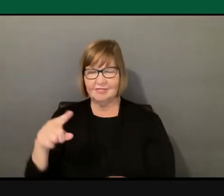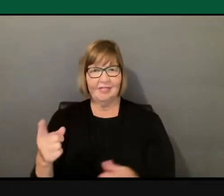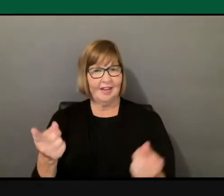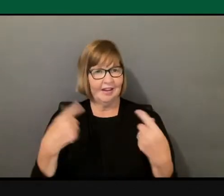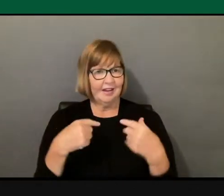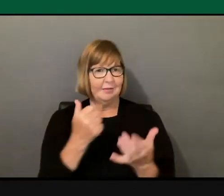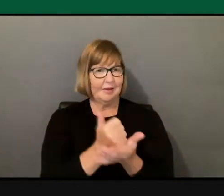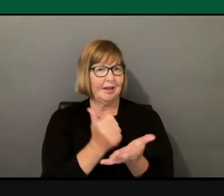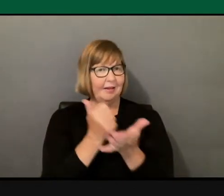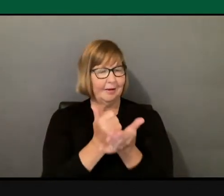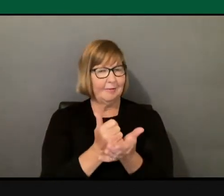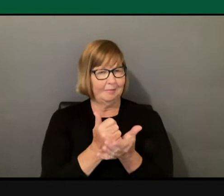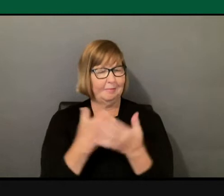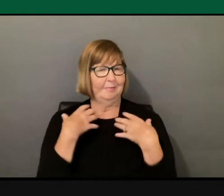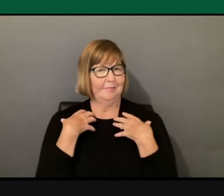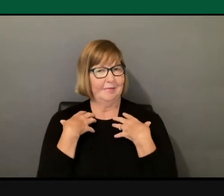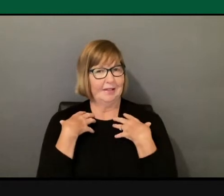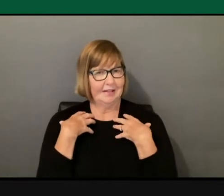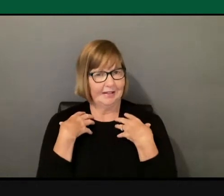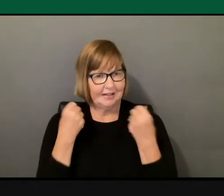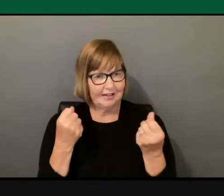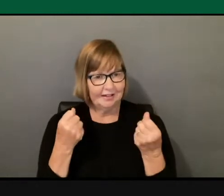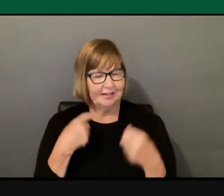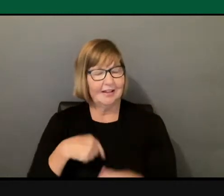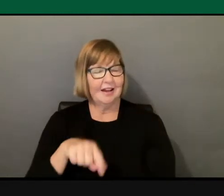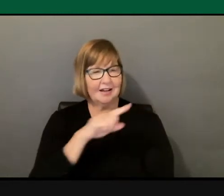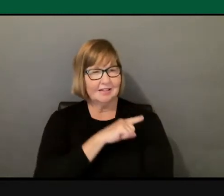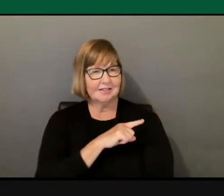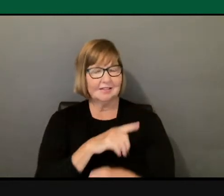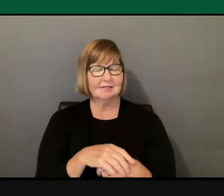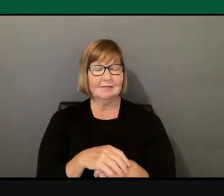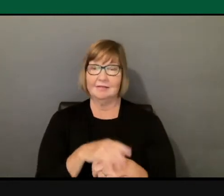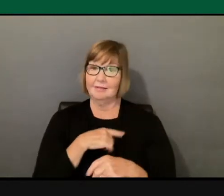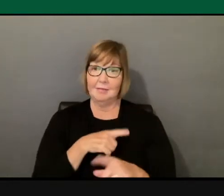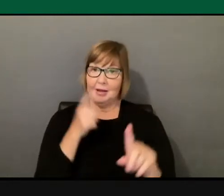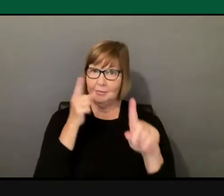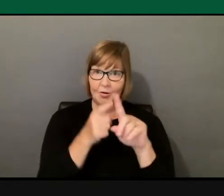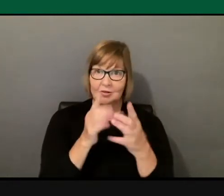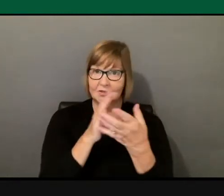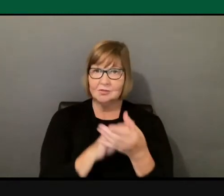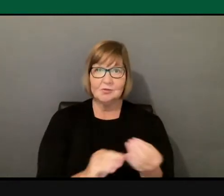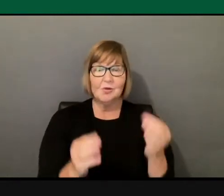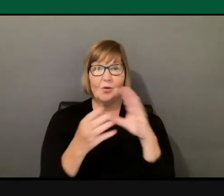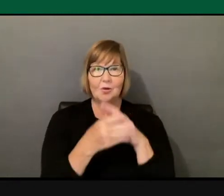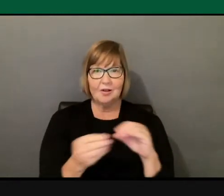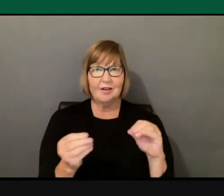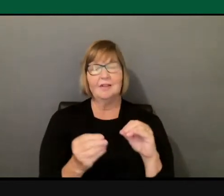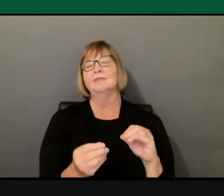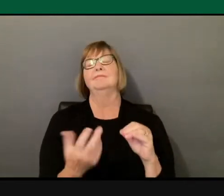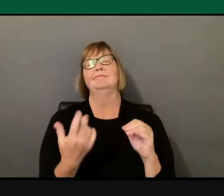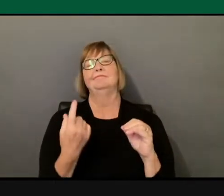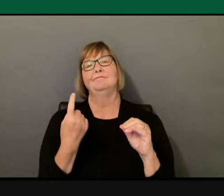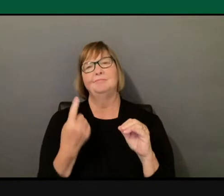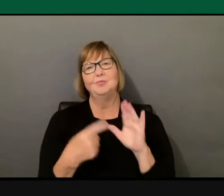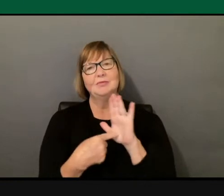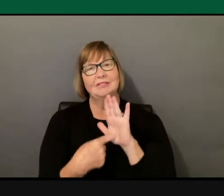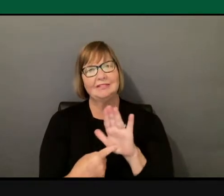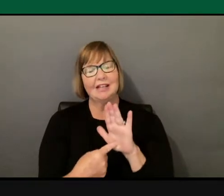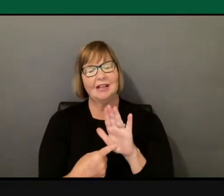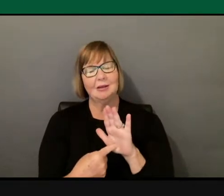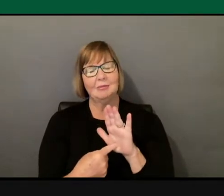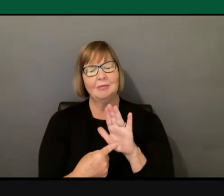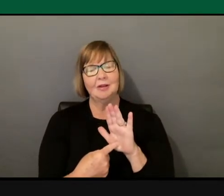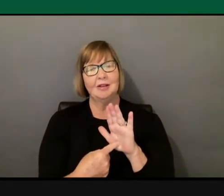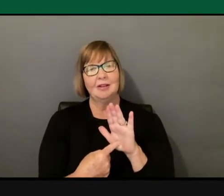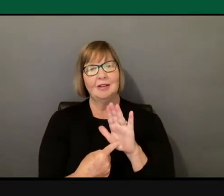So my point there is that this is one example of how you have to be, to